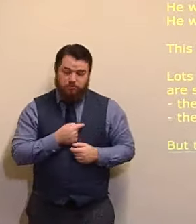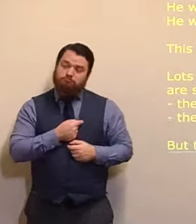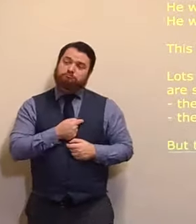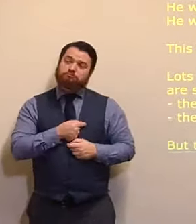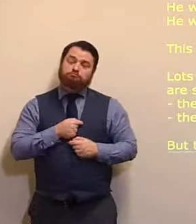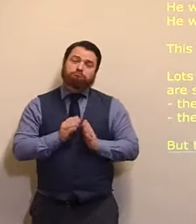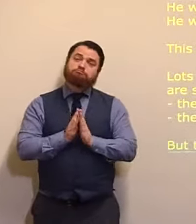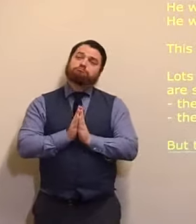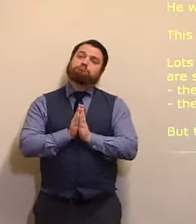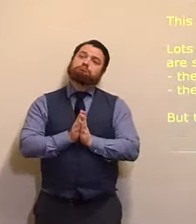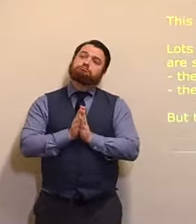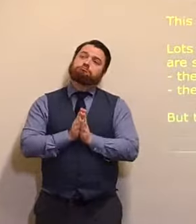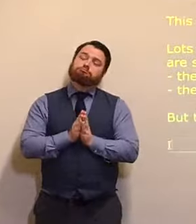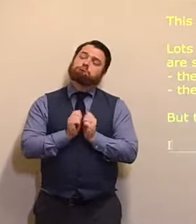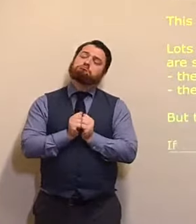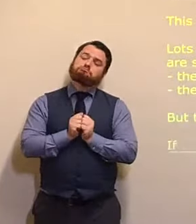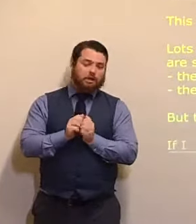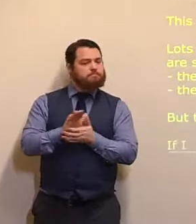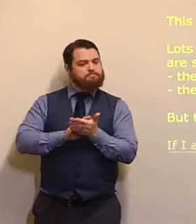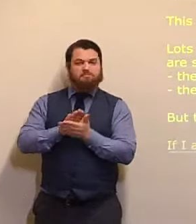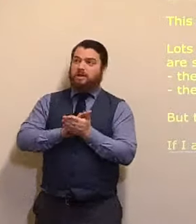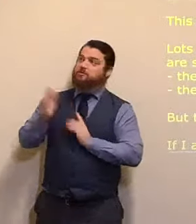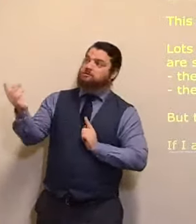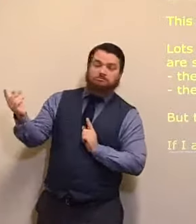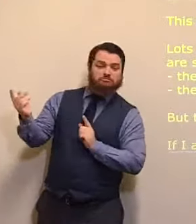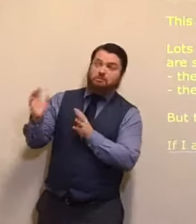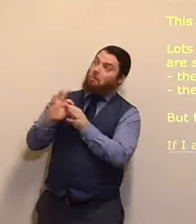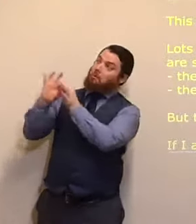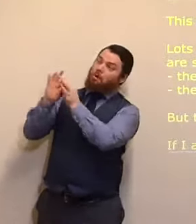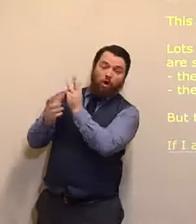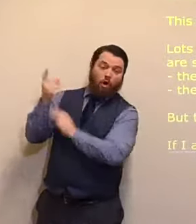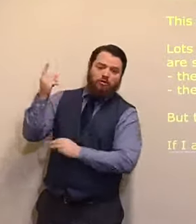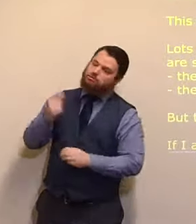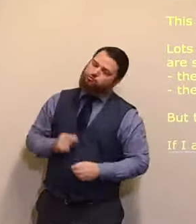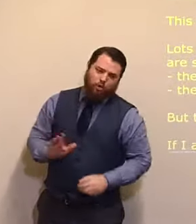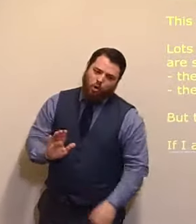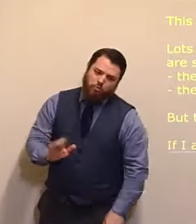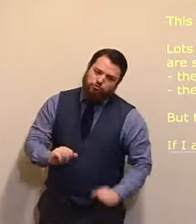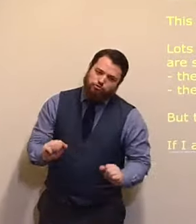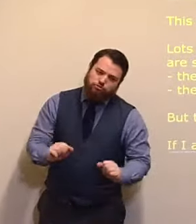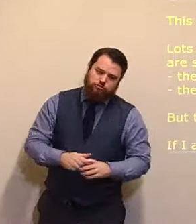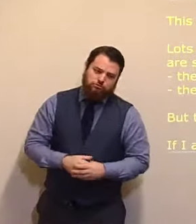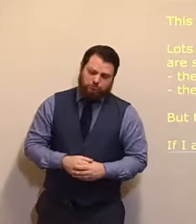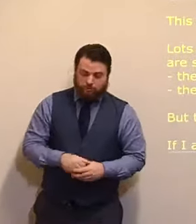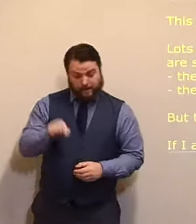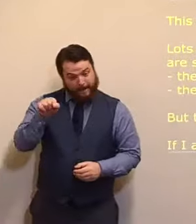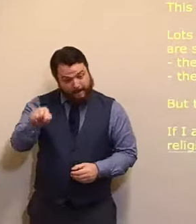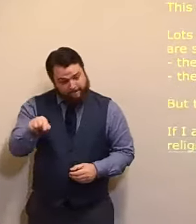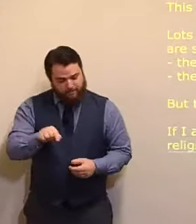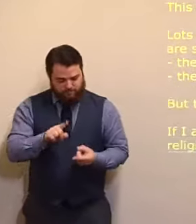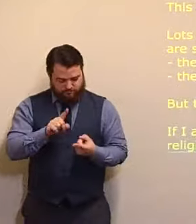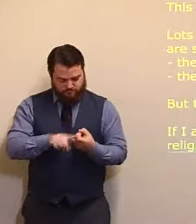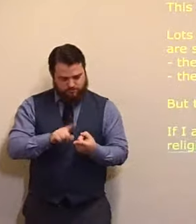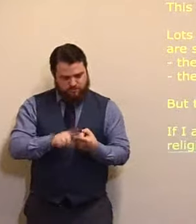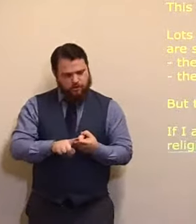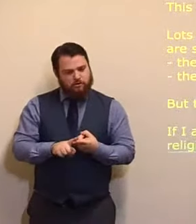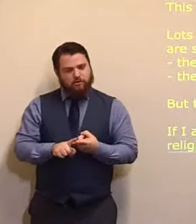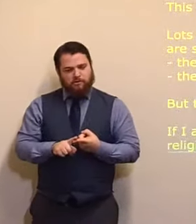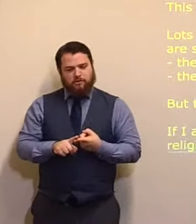having access to God. So, first, Cornelius was a religious man. Second, he